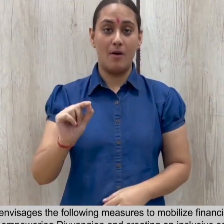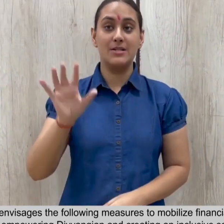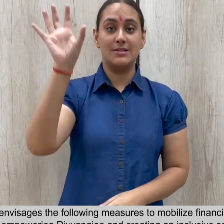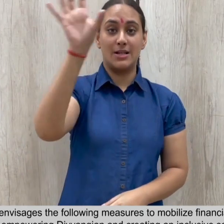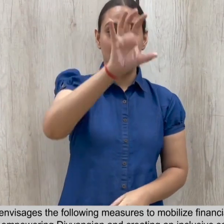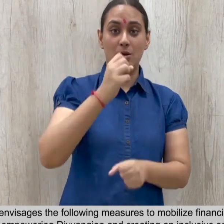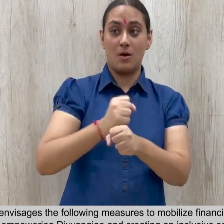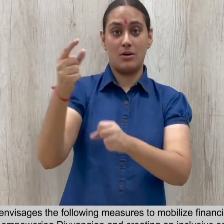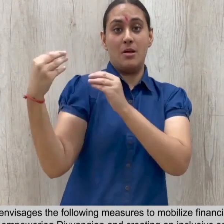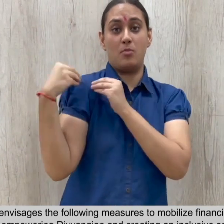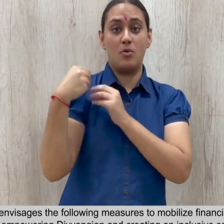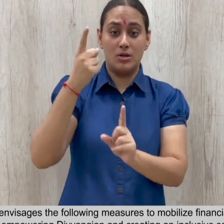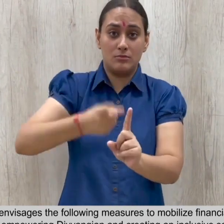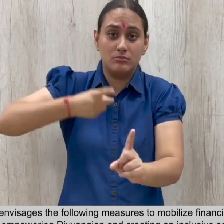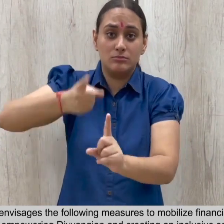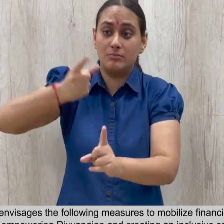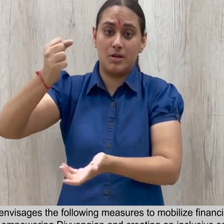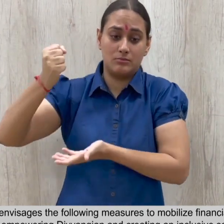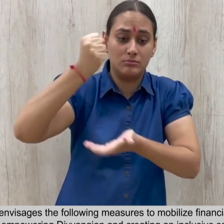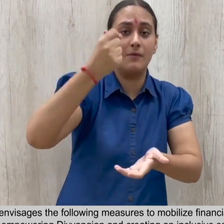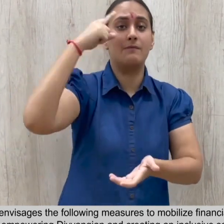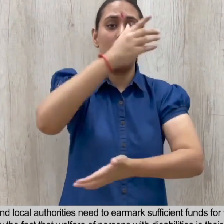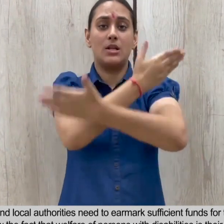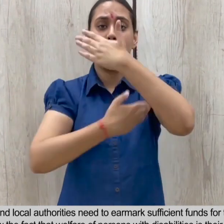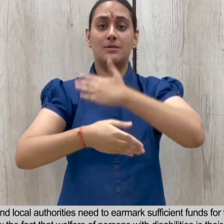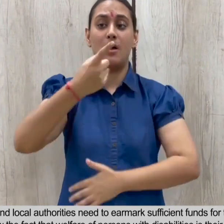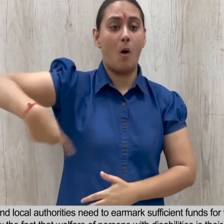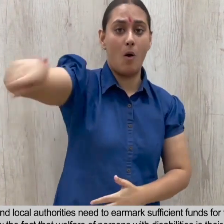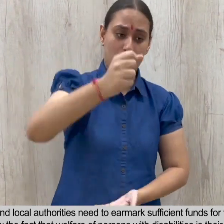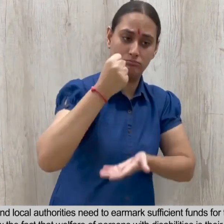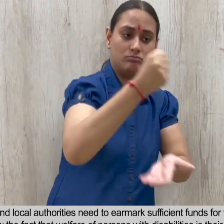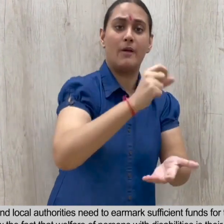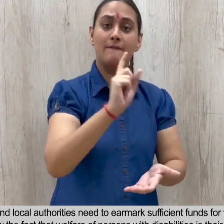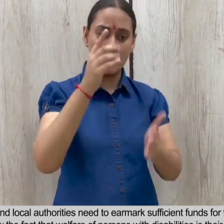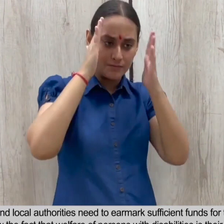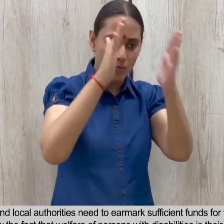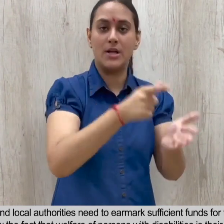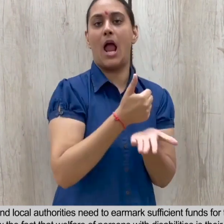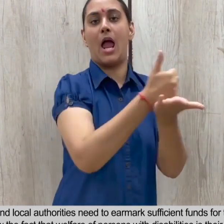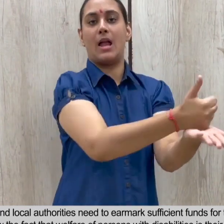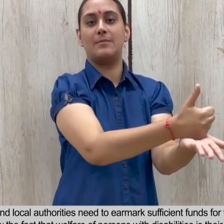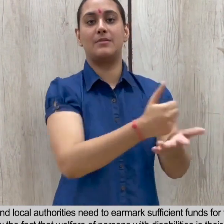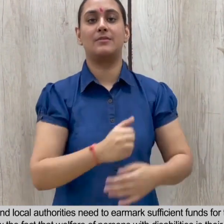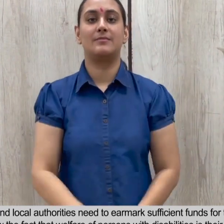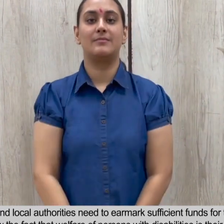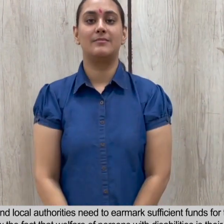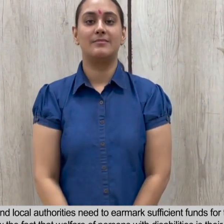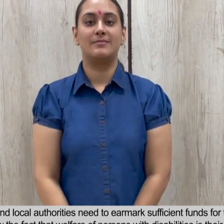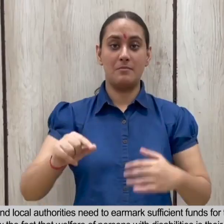for empowering the Vyankjan and creating an inclusive society. 15.5 governments and local authorities need to earmark sufficient funds for